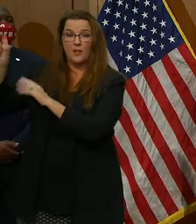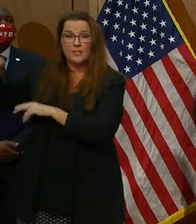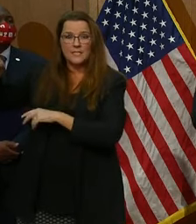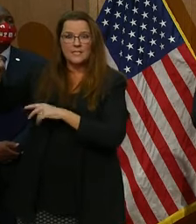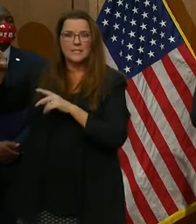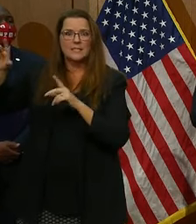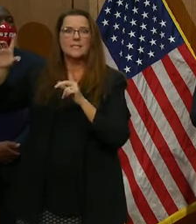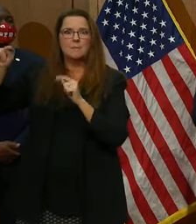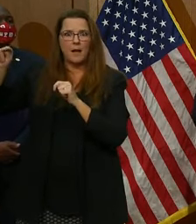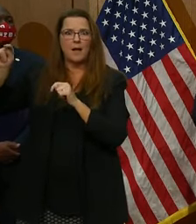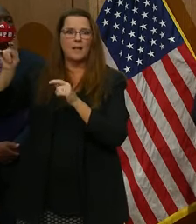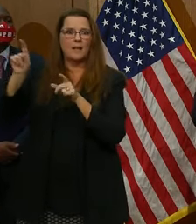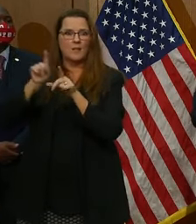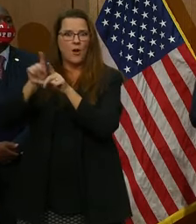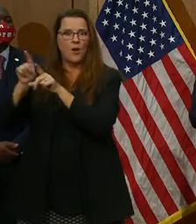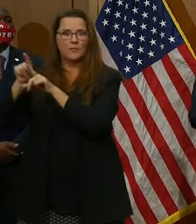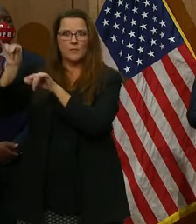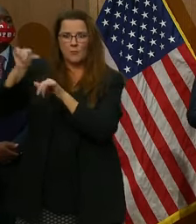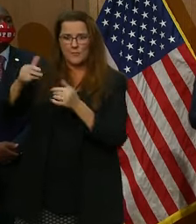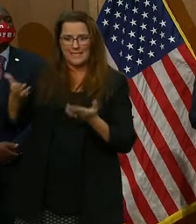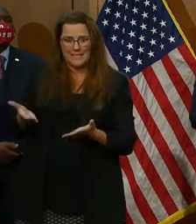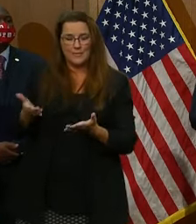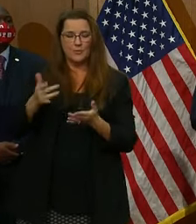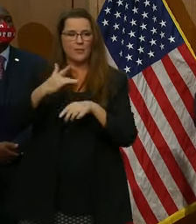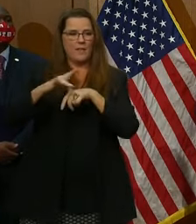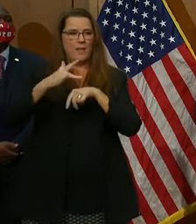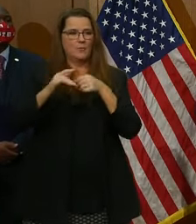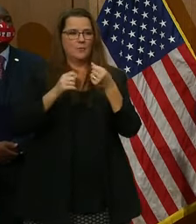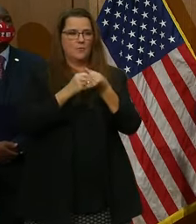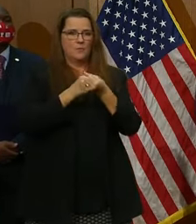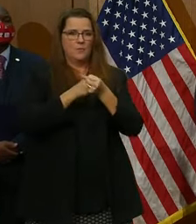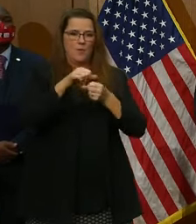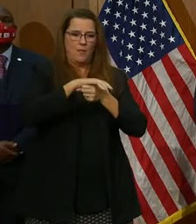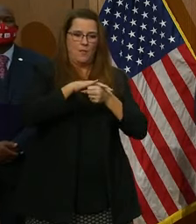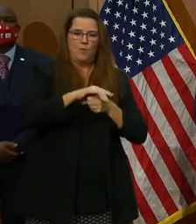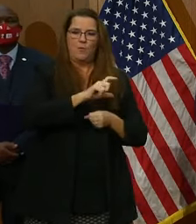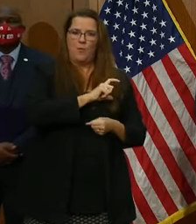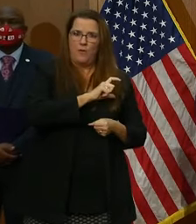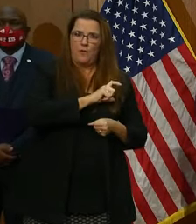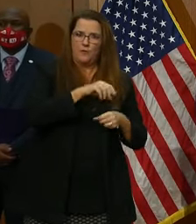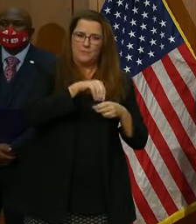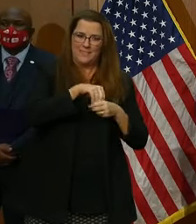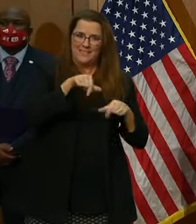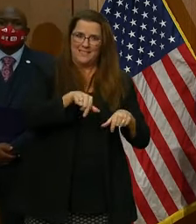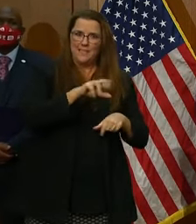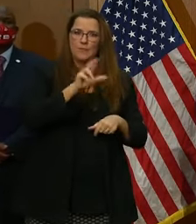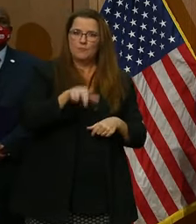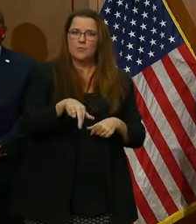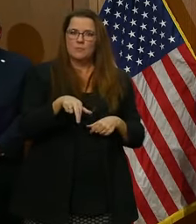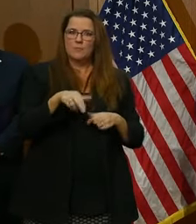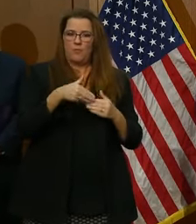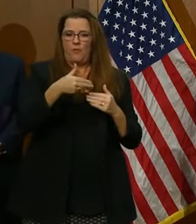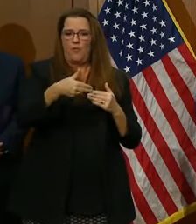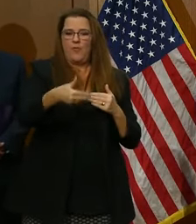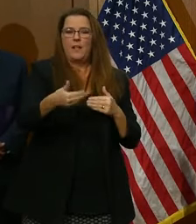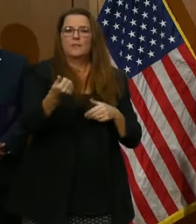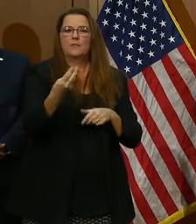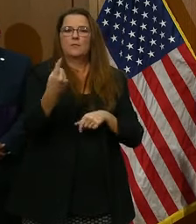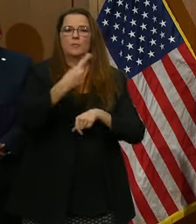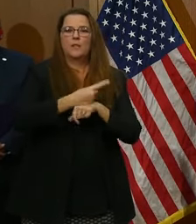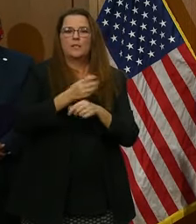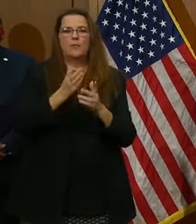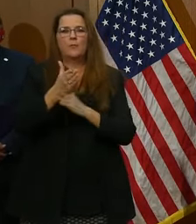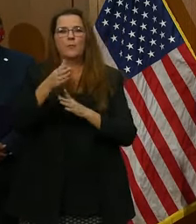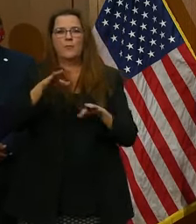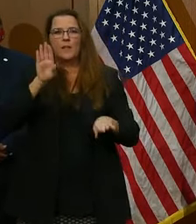the Guard, as Secretary Moran mentioned, here available to support our law enforcement team here in Richmond over the course of the next several days and through the inaug